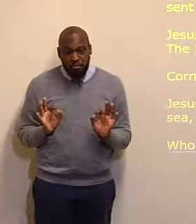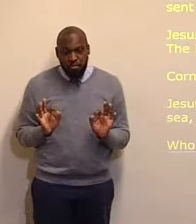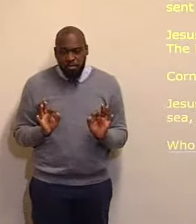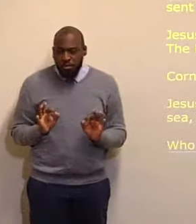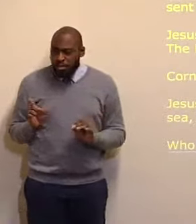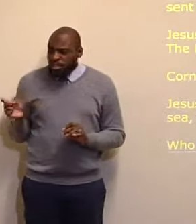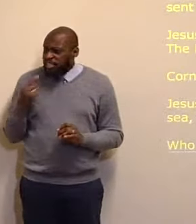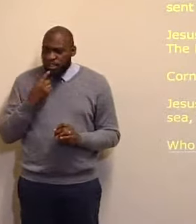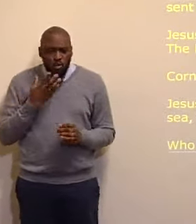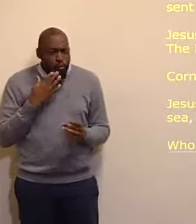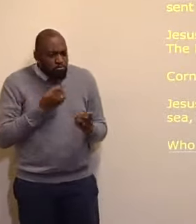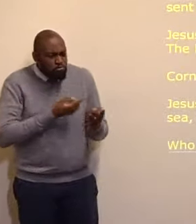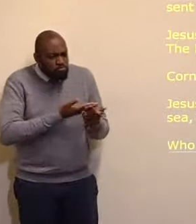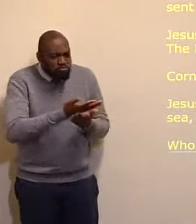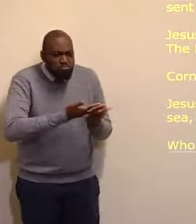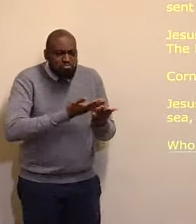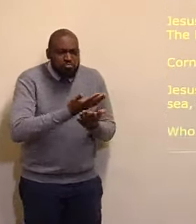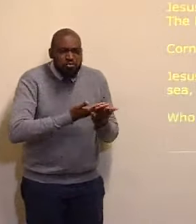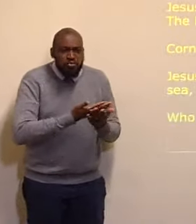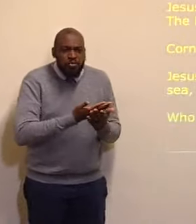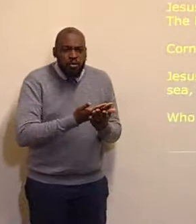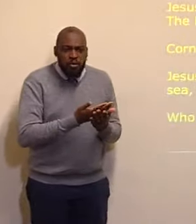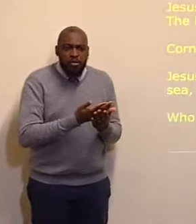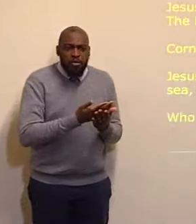tell me one miracle, your prophet has done, just one.